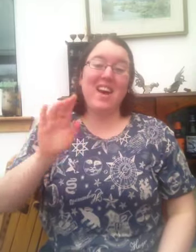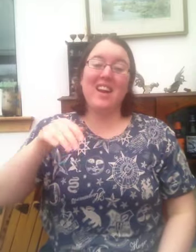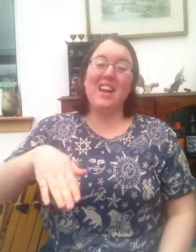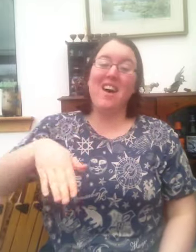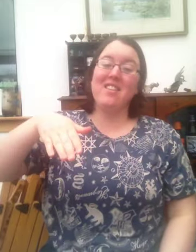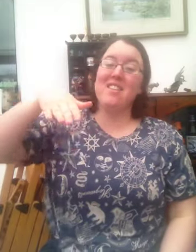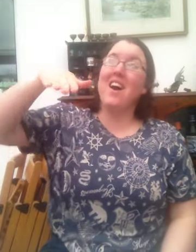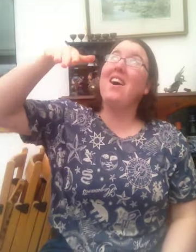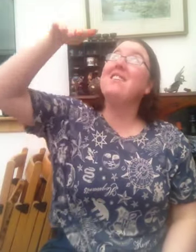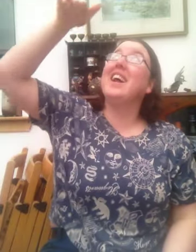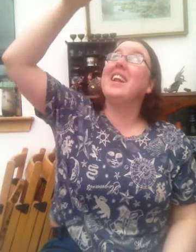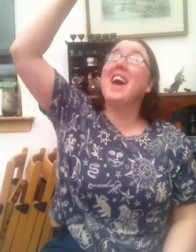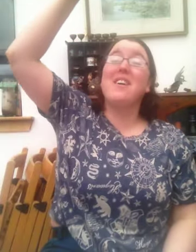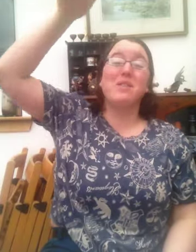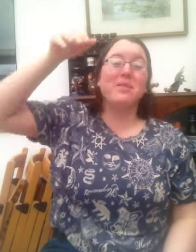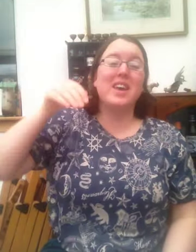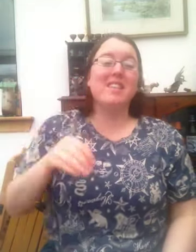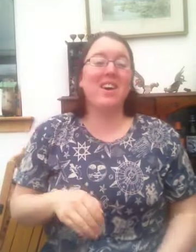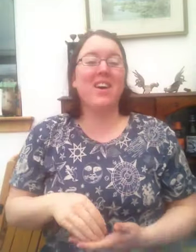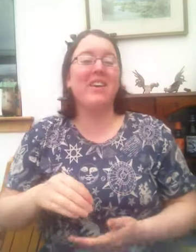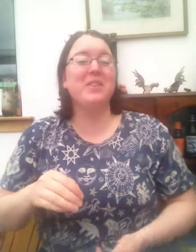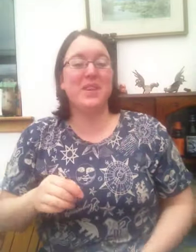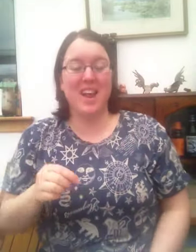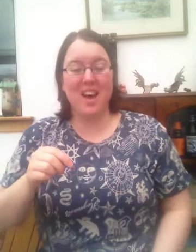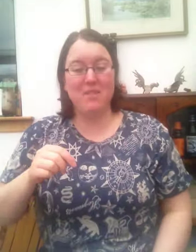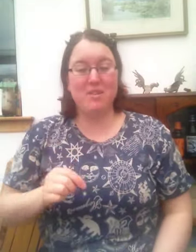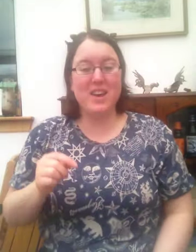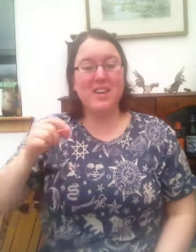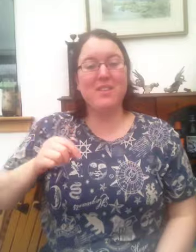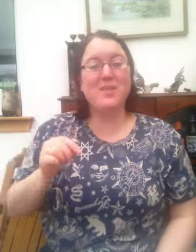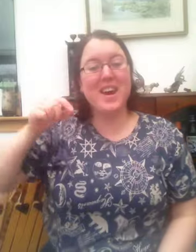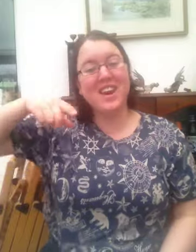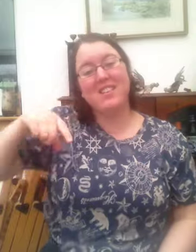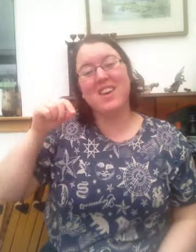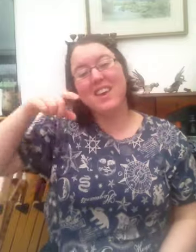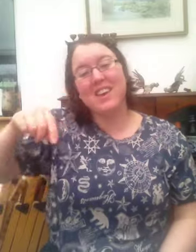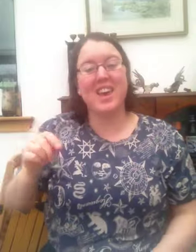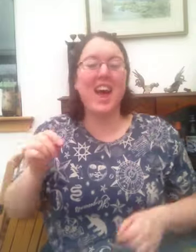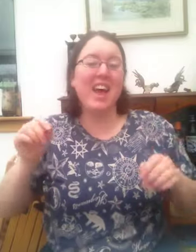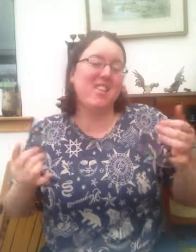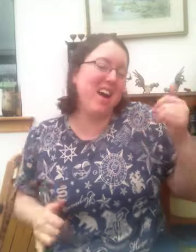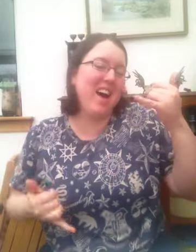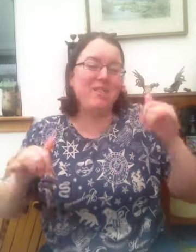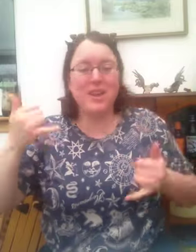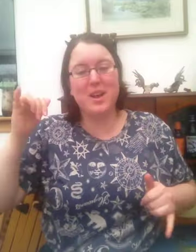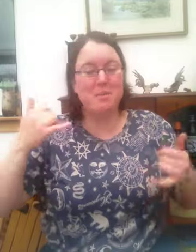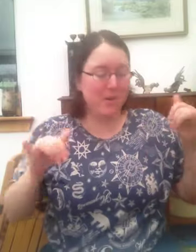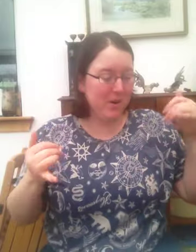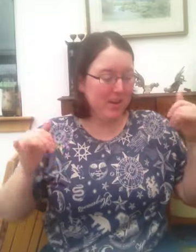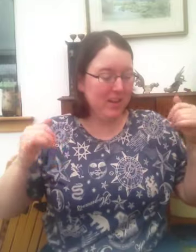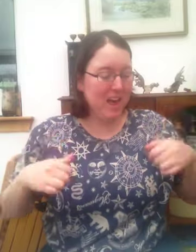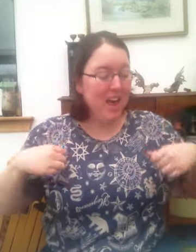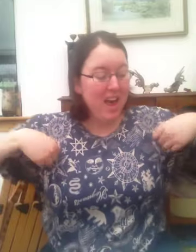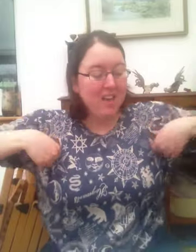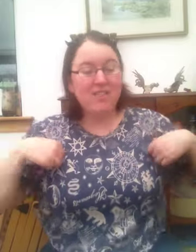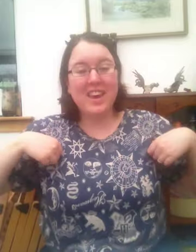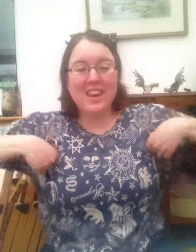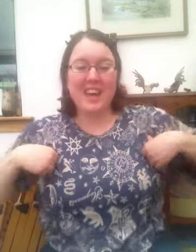not long, so I'll never be told that I'm a real spring chicken, and I'm havin' a ball. Chicken